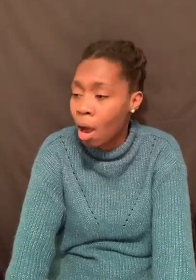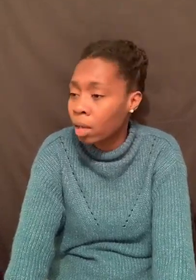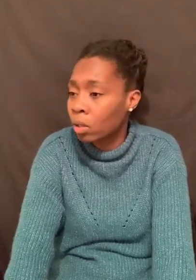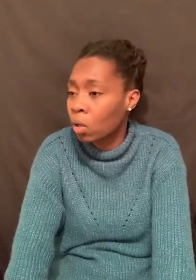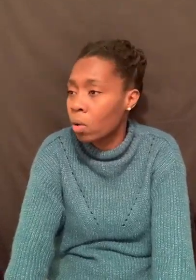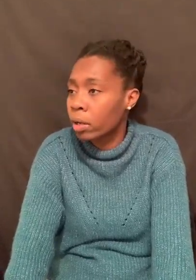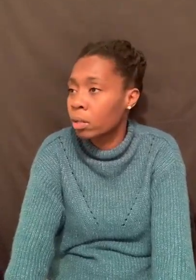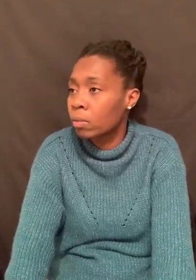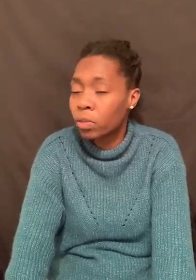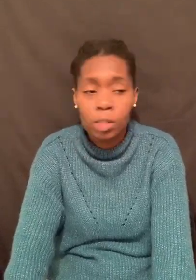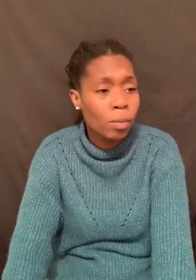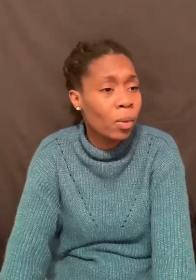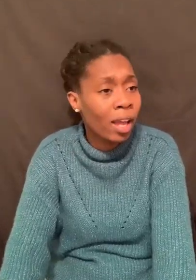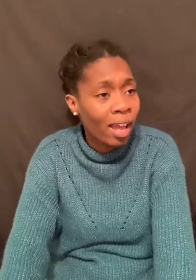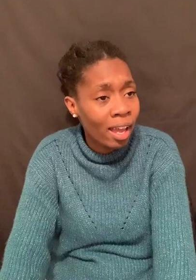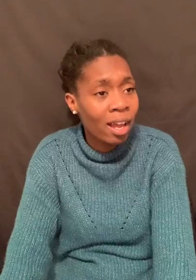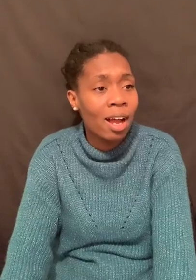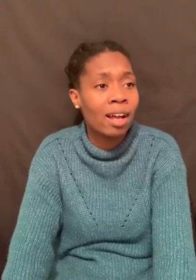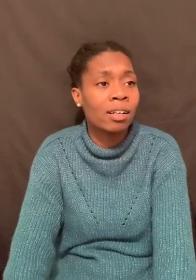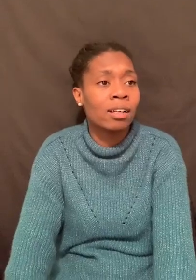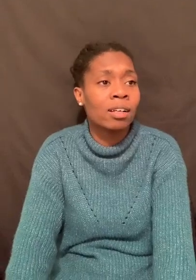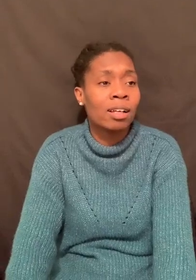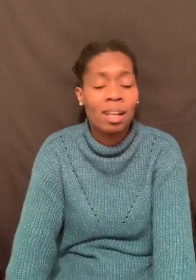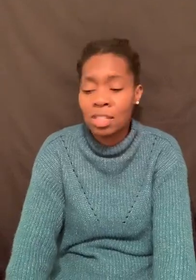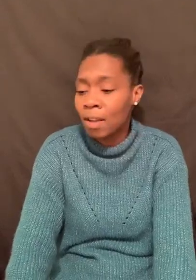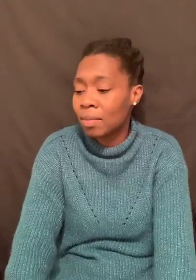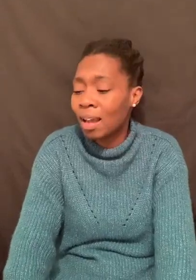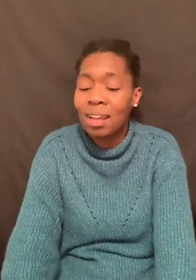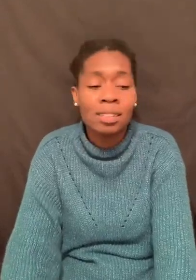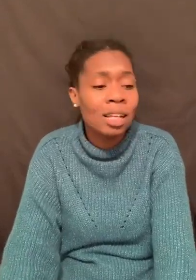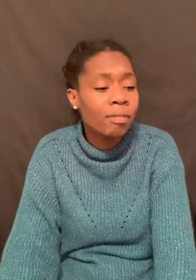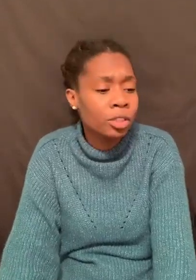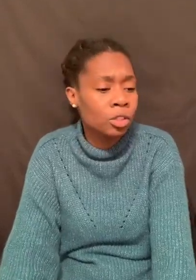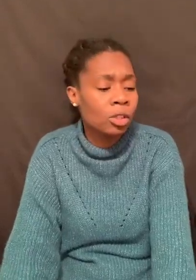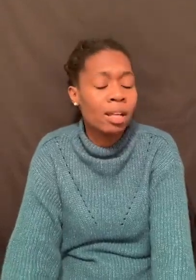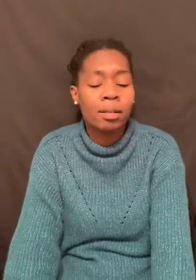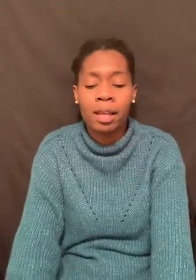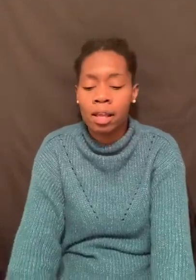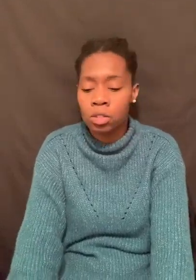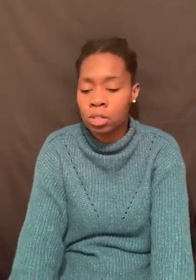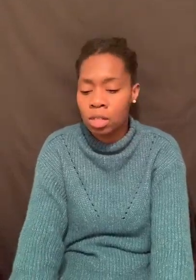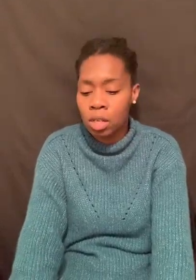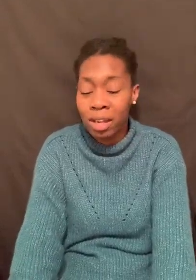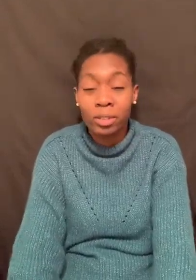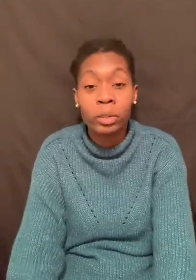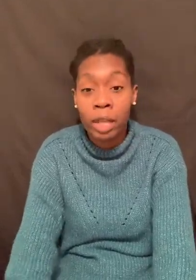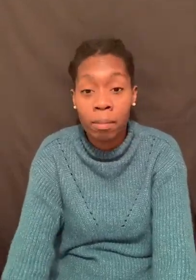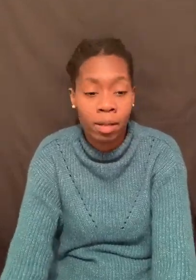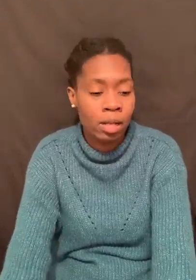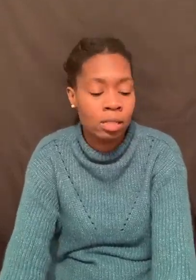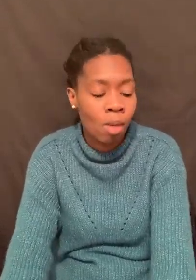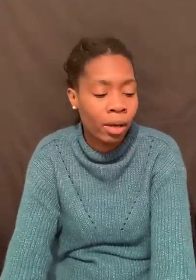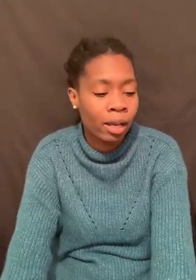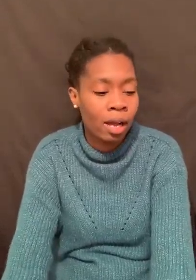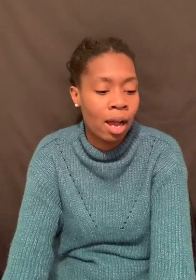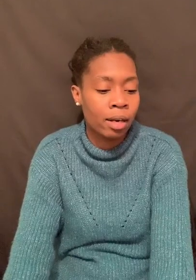mocked the Lord. These people hate God. And I'm talking about a lot of television show a lot of things. see entertainment is mocking God.